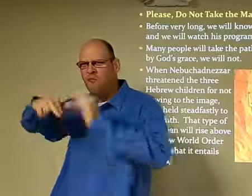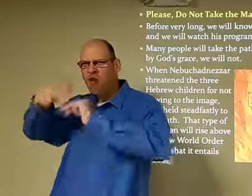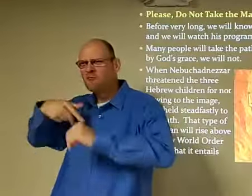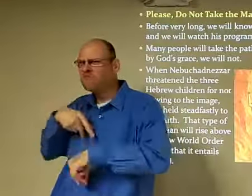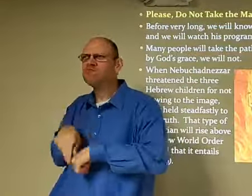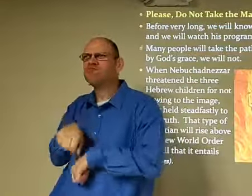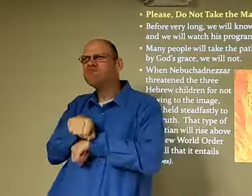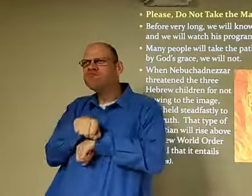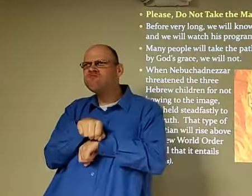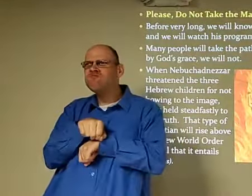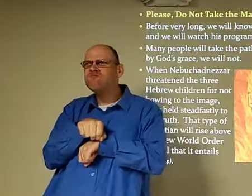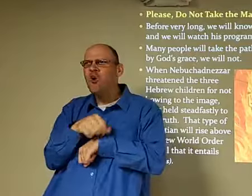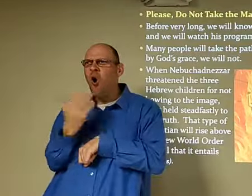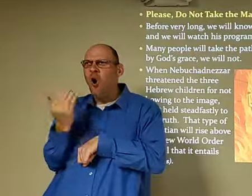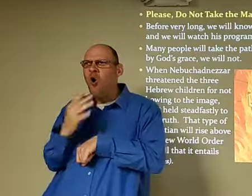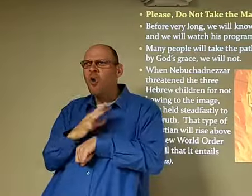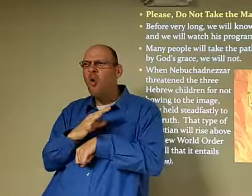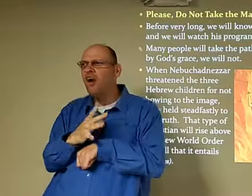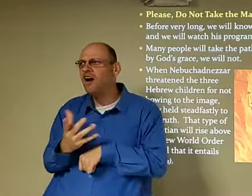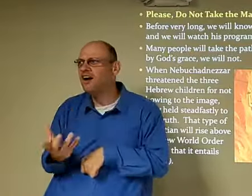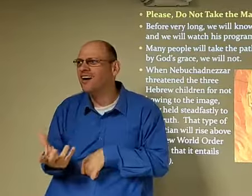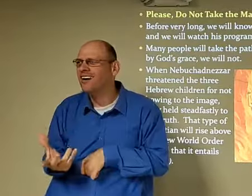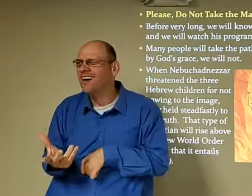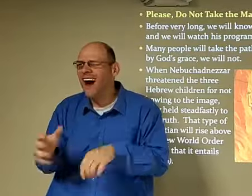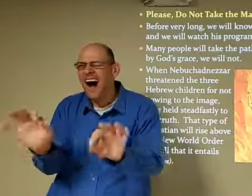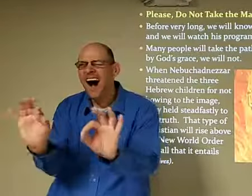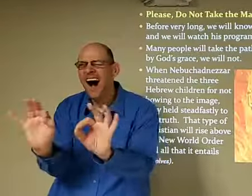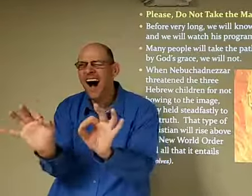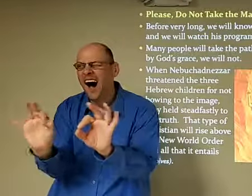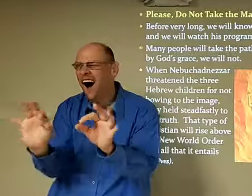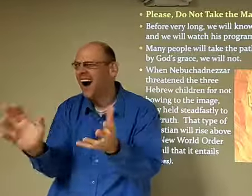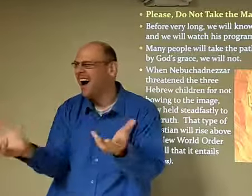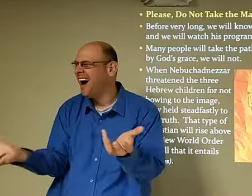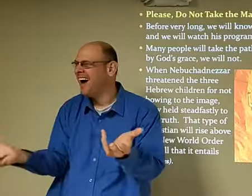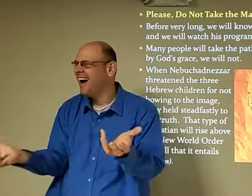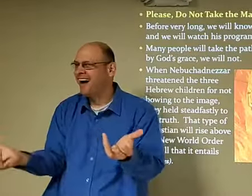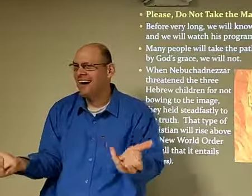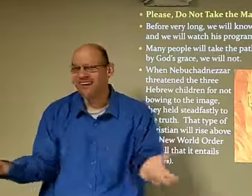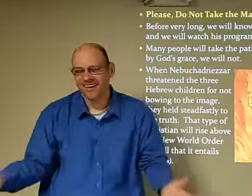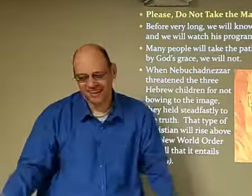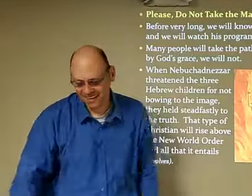oh you can't come out today I'm gonna go to the store and I'm gonna buy a new one you know that's today